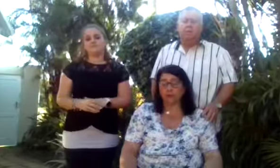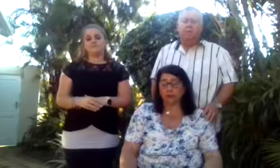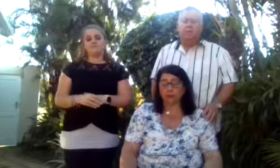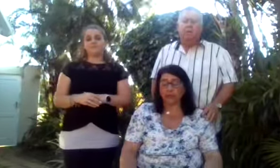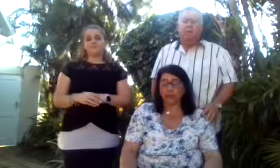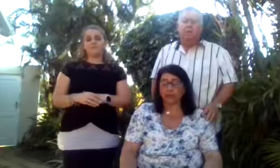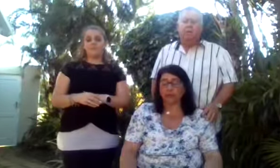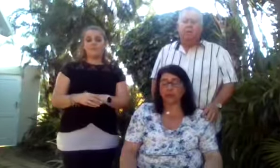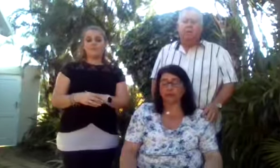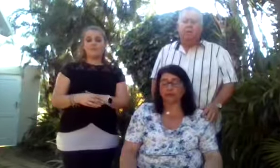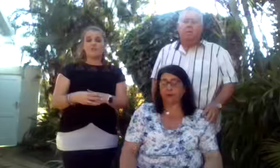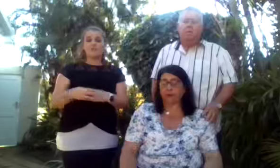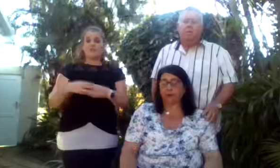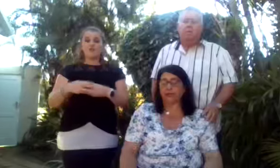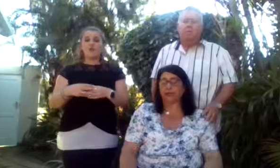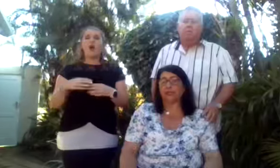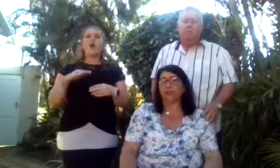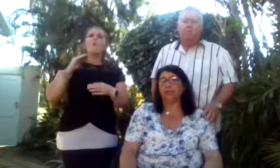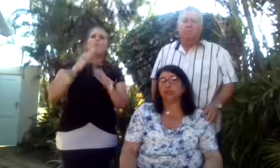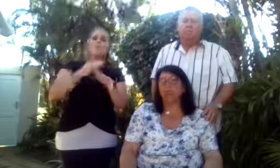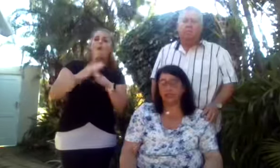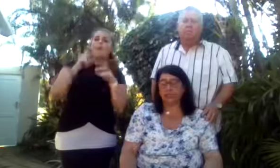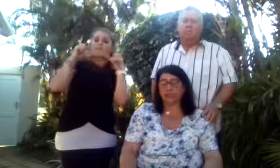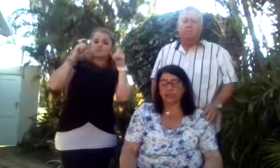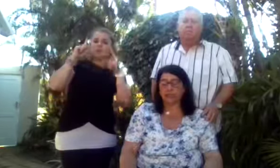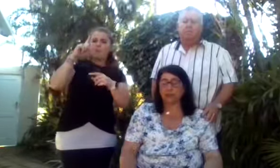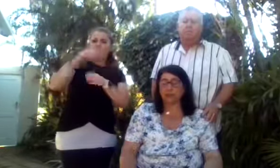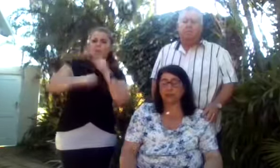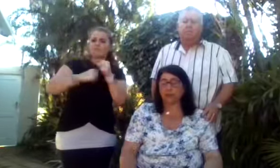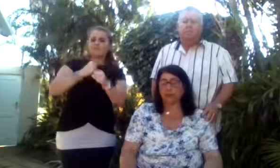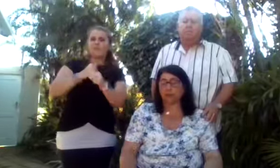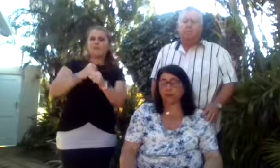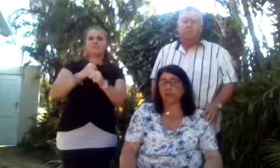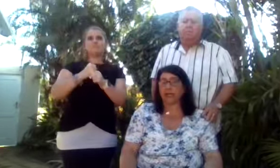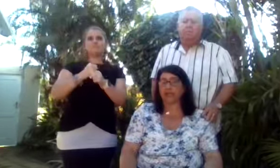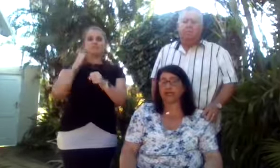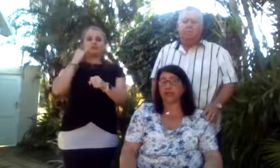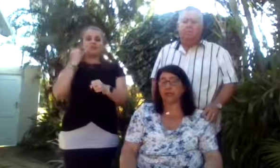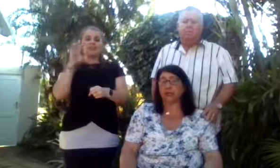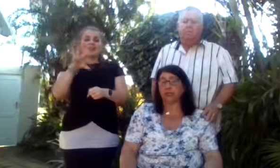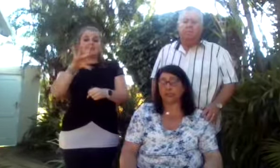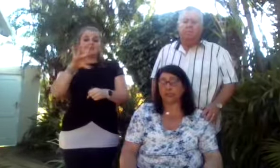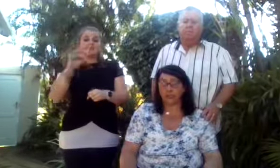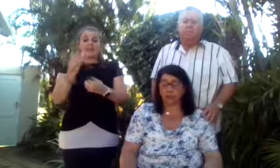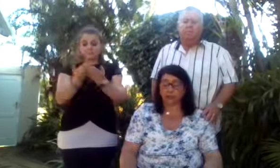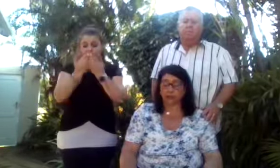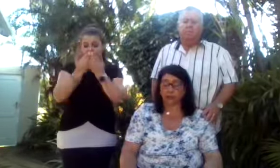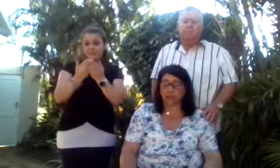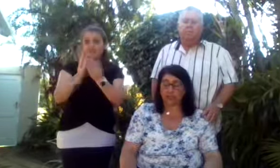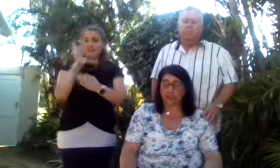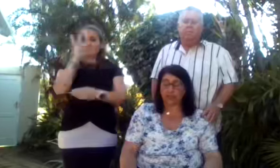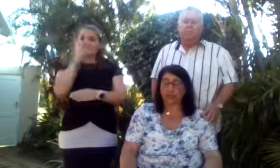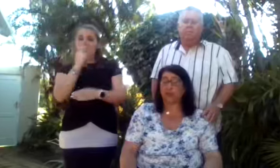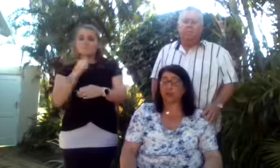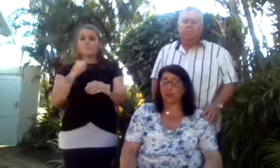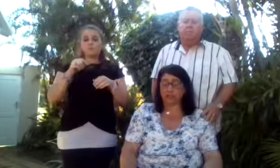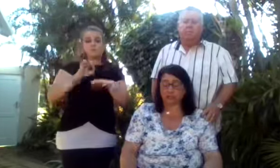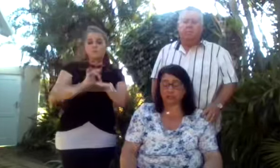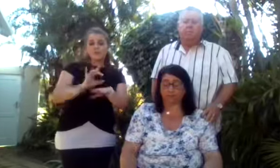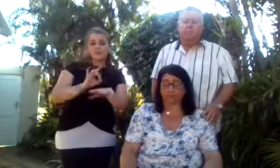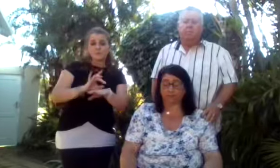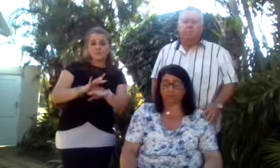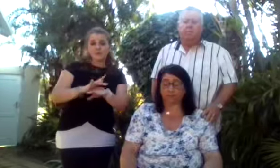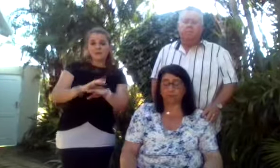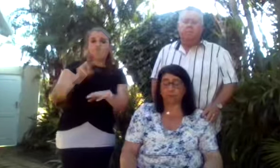After working in photography for a year, she decided to study beauty therapy at the National Institute for the Deaf, in